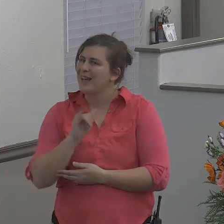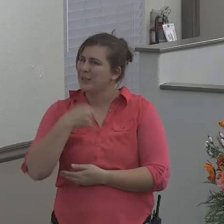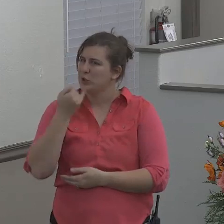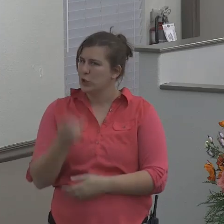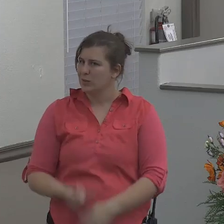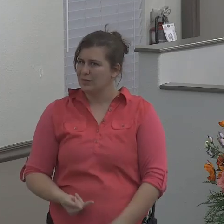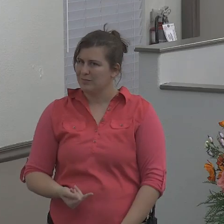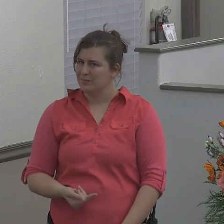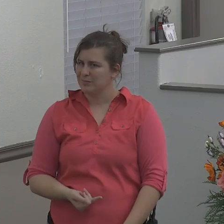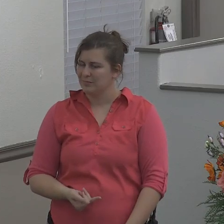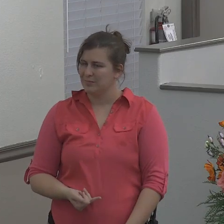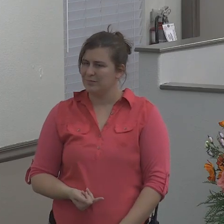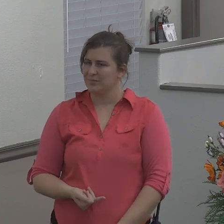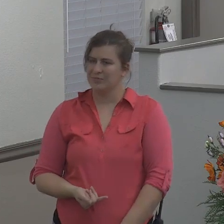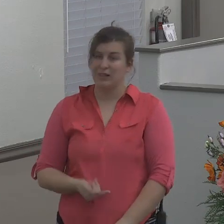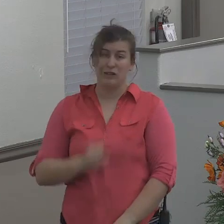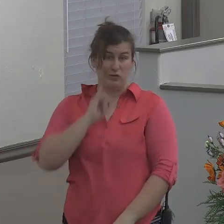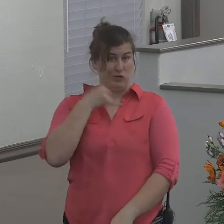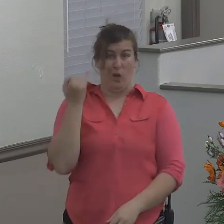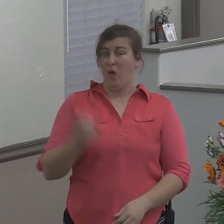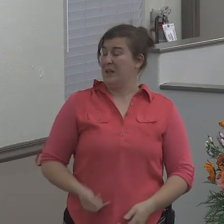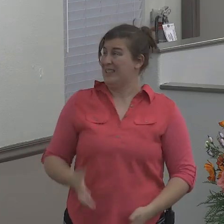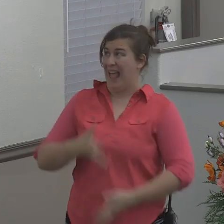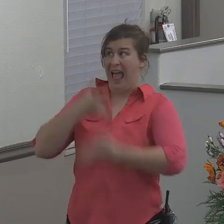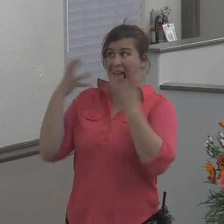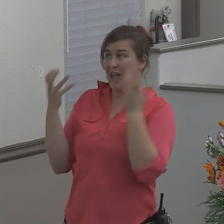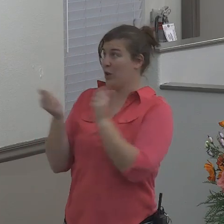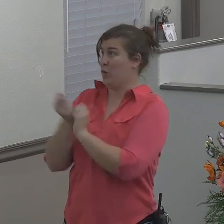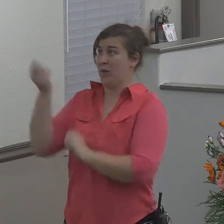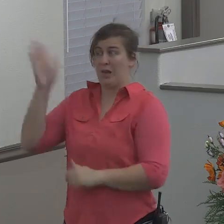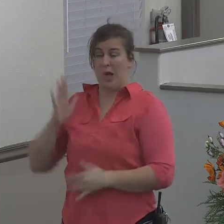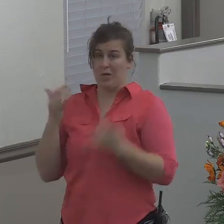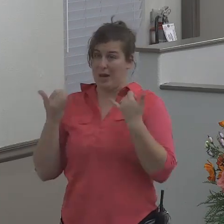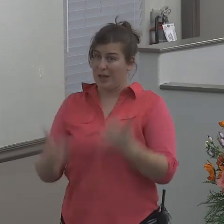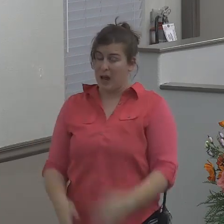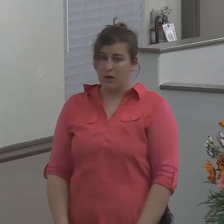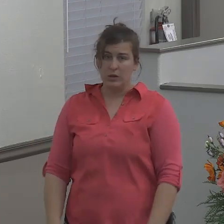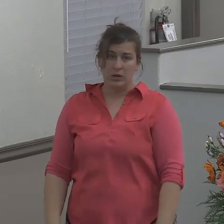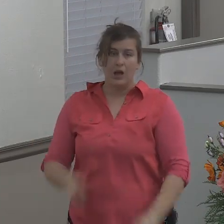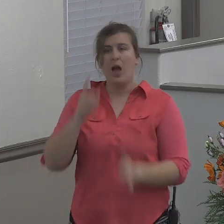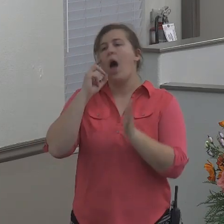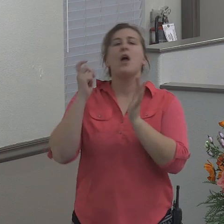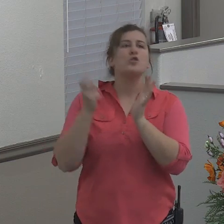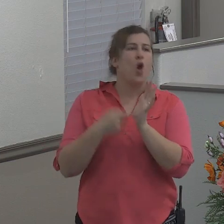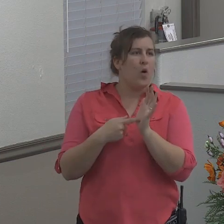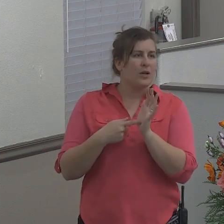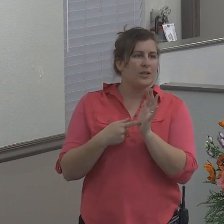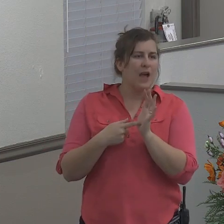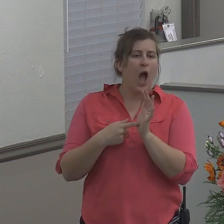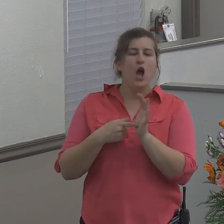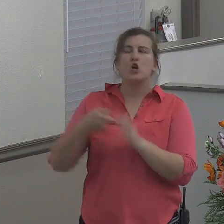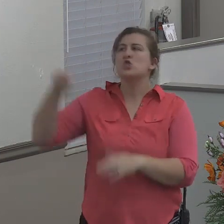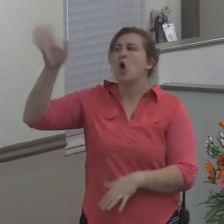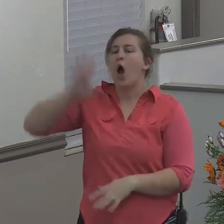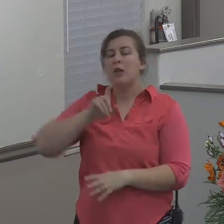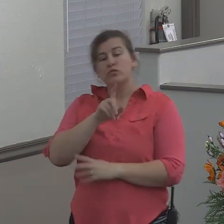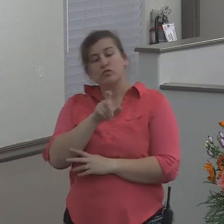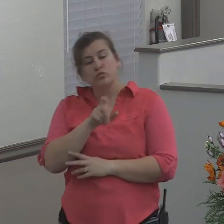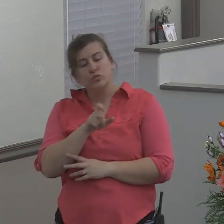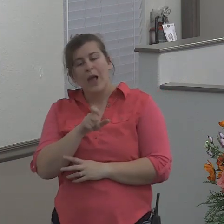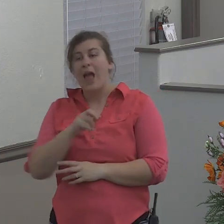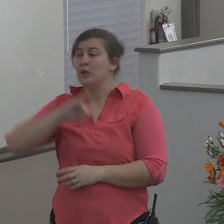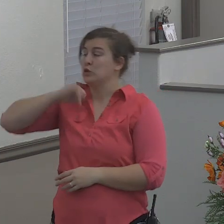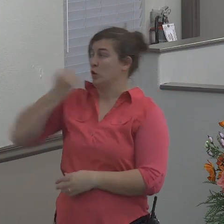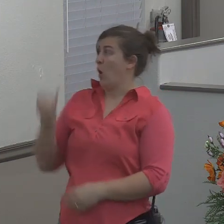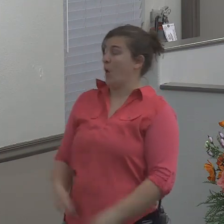Jonah is very angry with God right now notice how God asked him a question and Jonah